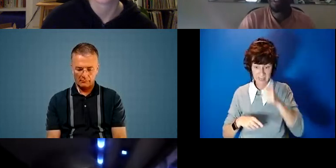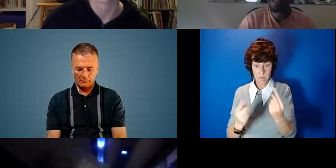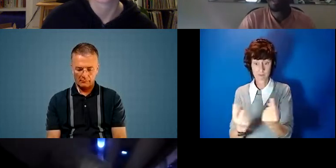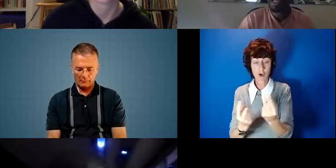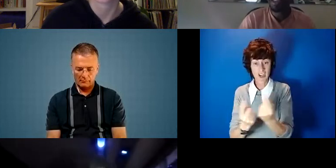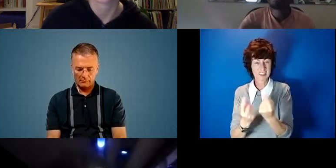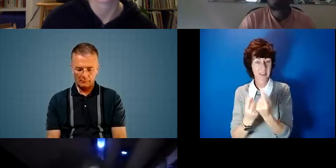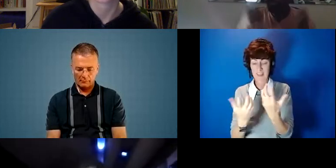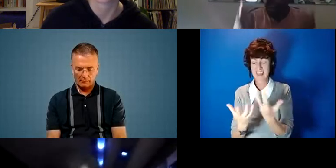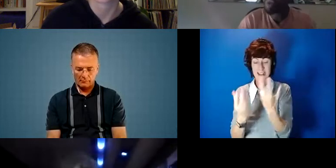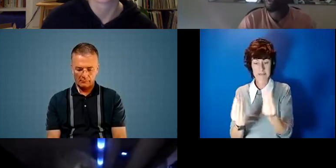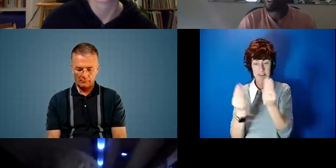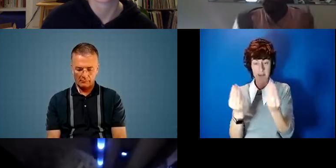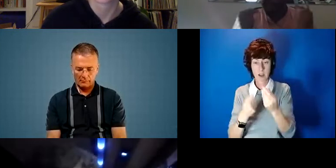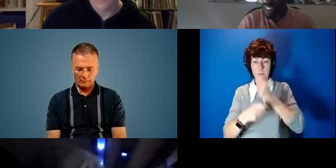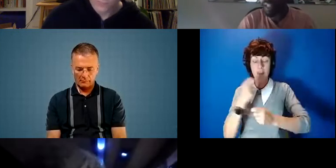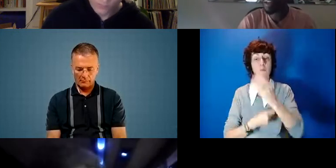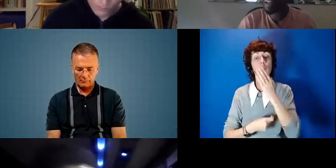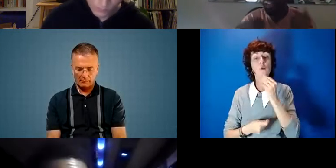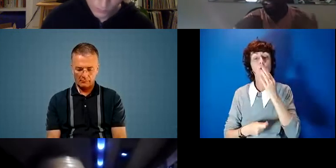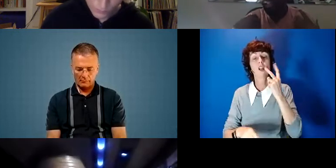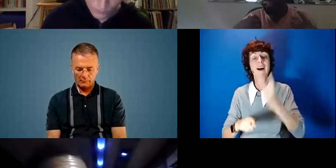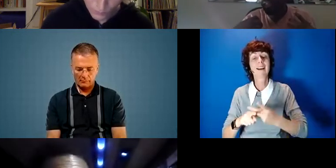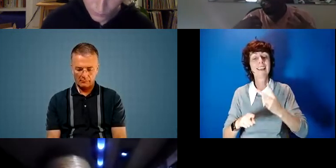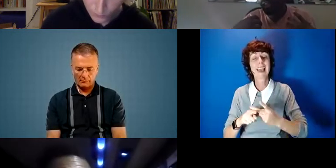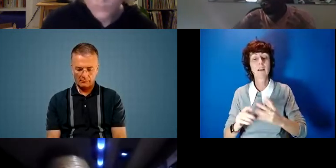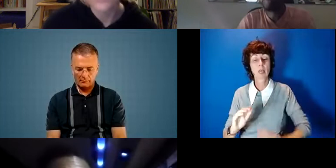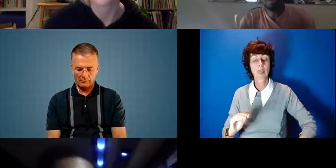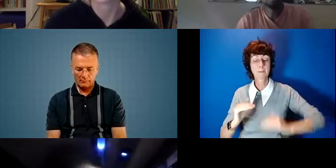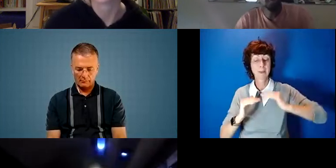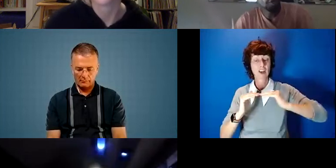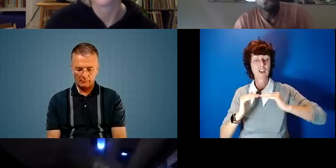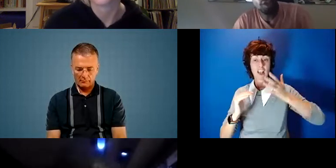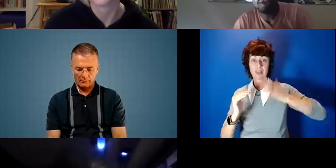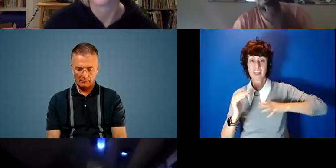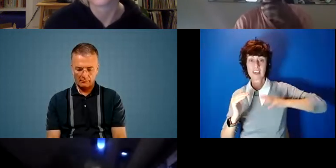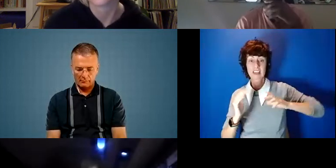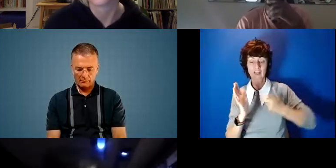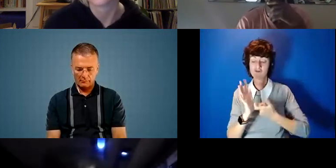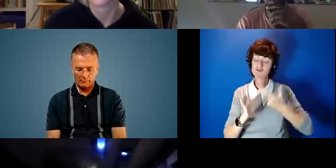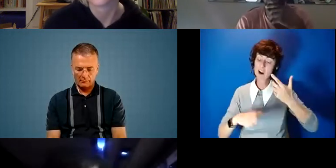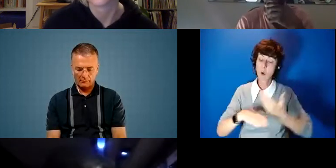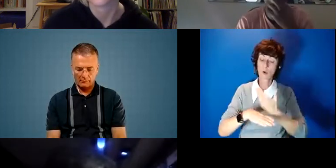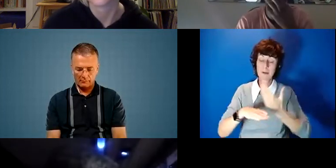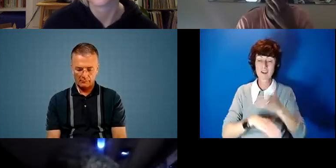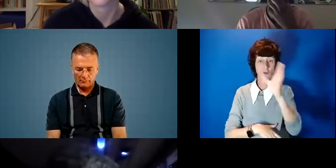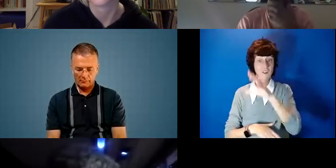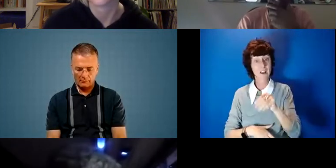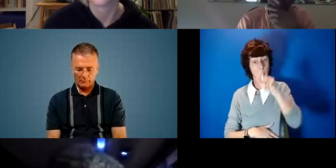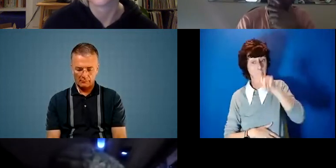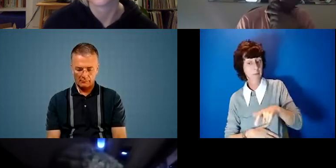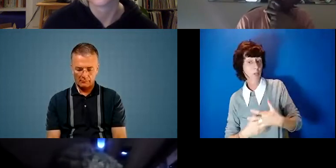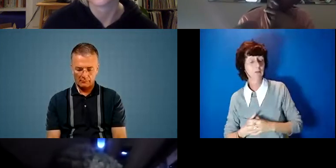artifacts become useful for the needs and and the occupation, reoccupations of of African agents.